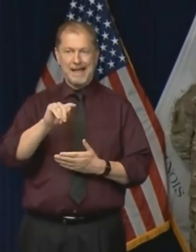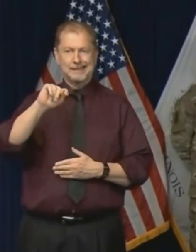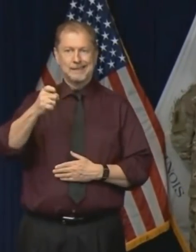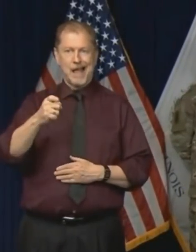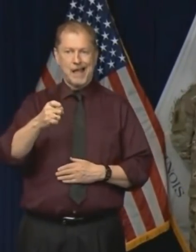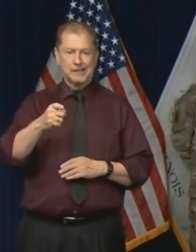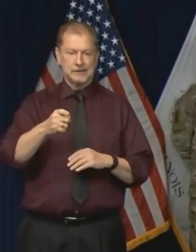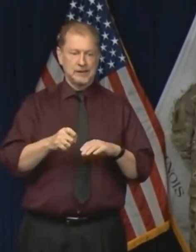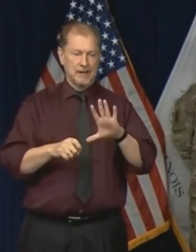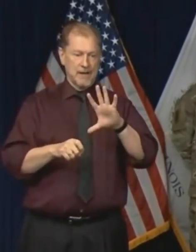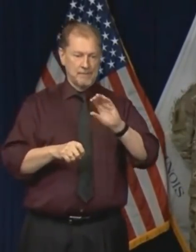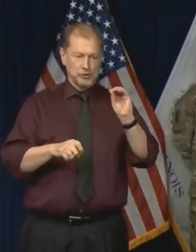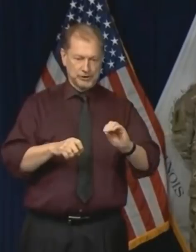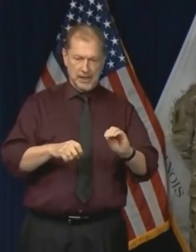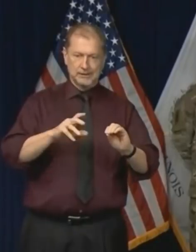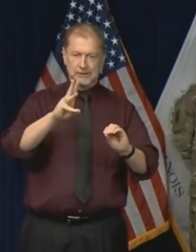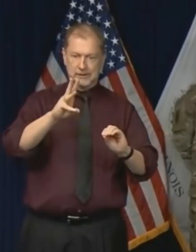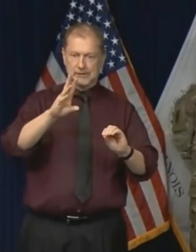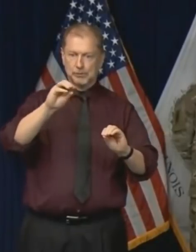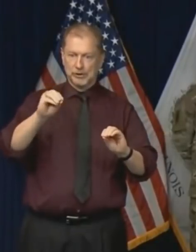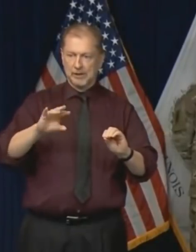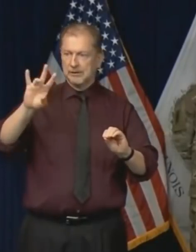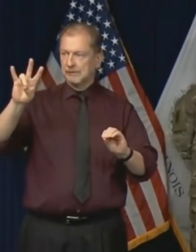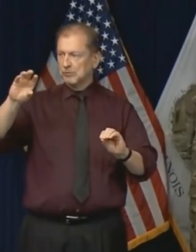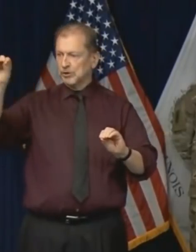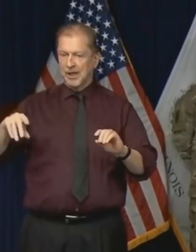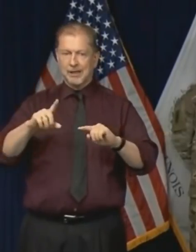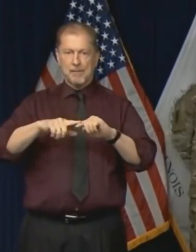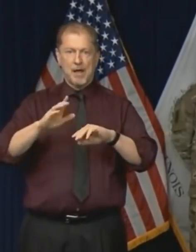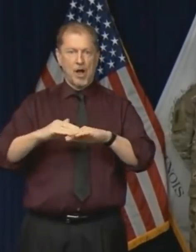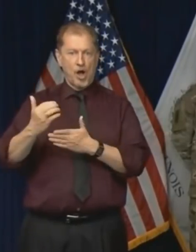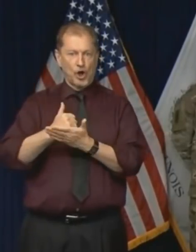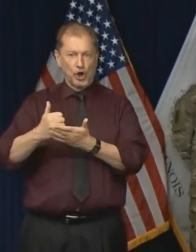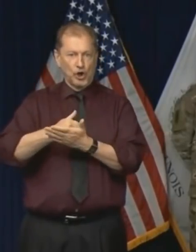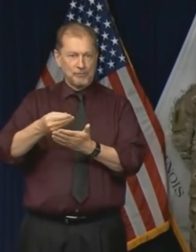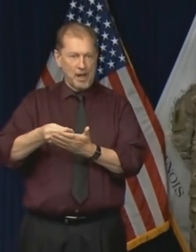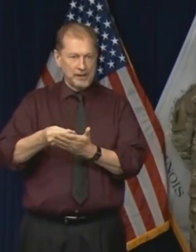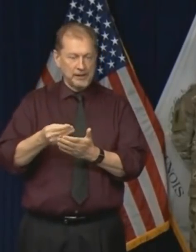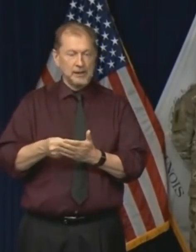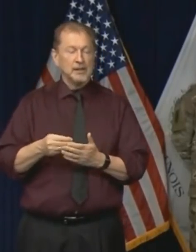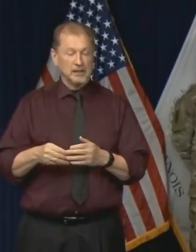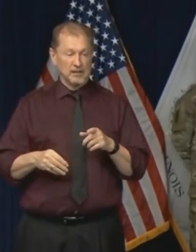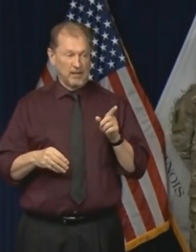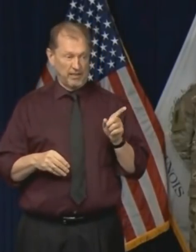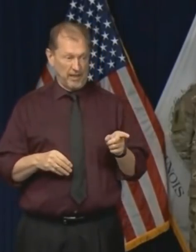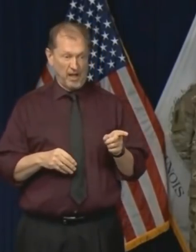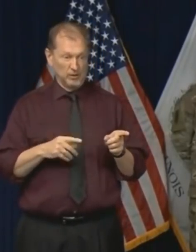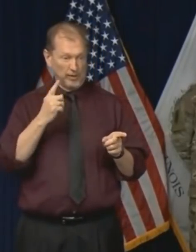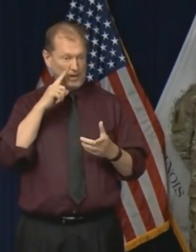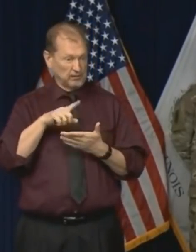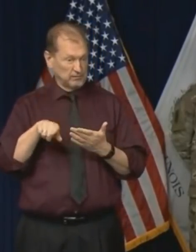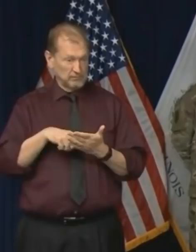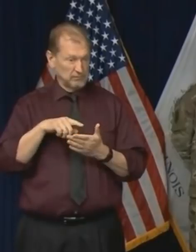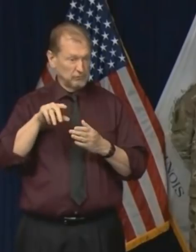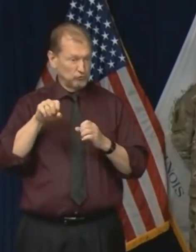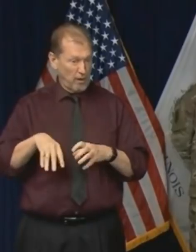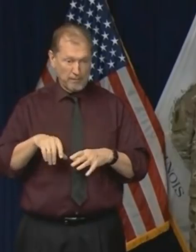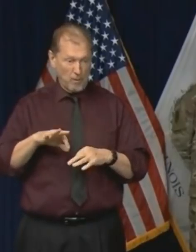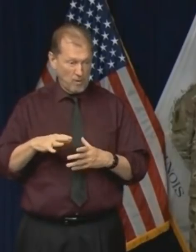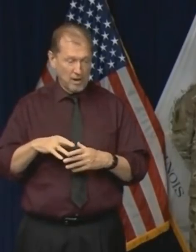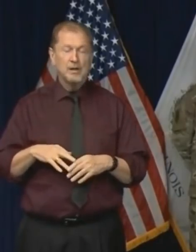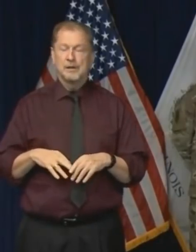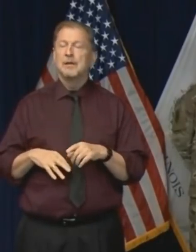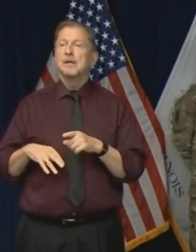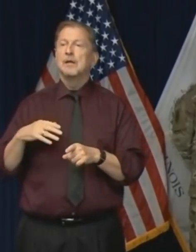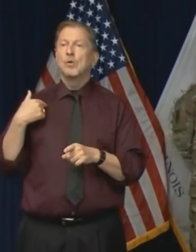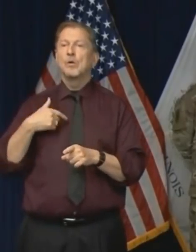Look, it's on the ballot for November. I think people will be making their own decision about it. I would argue in a way that